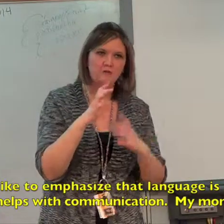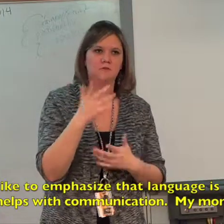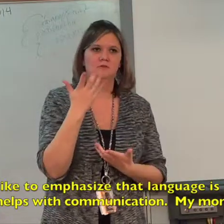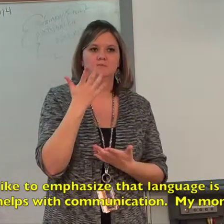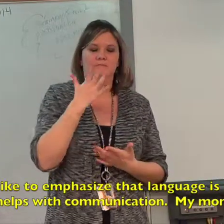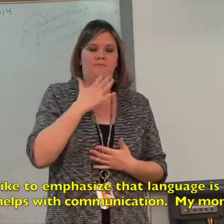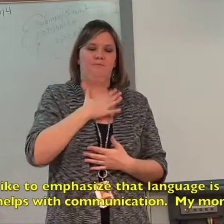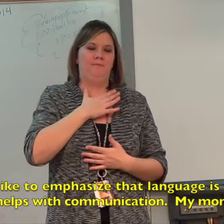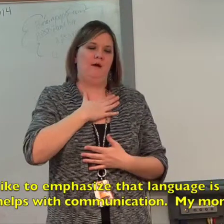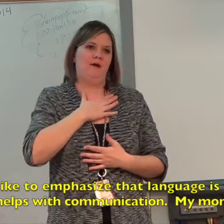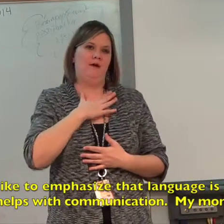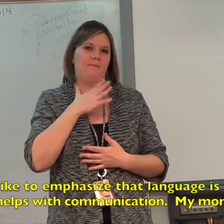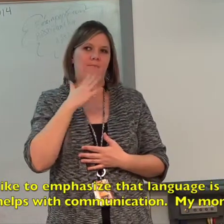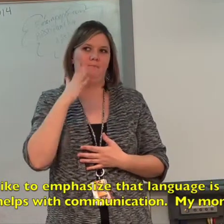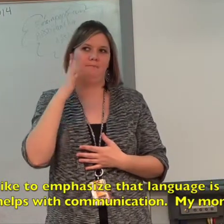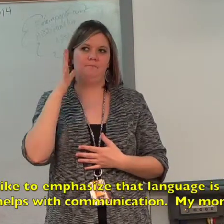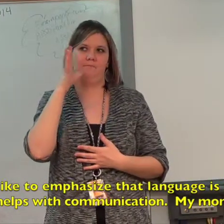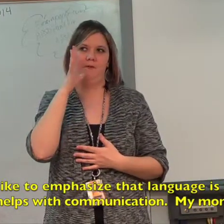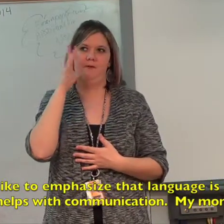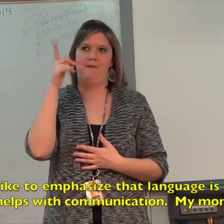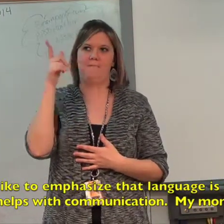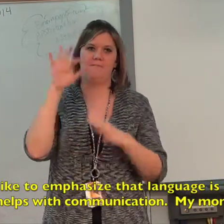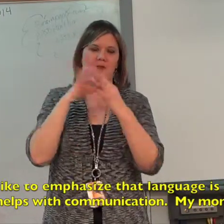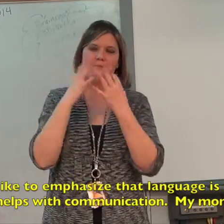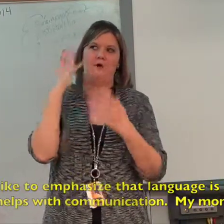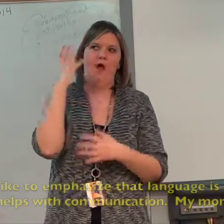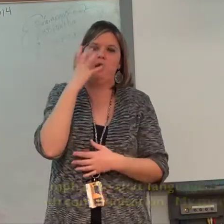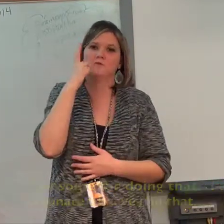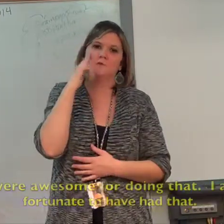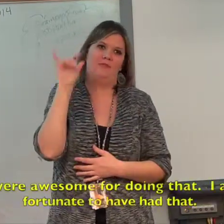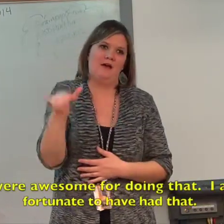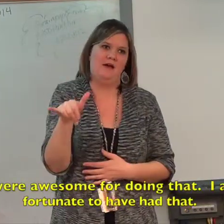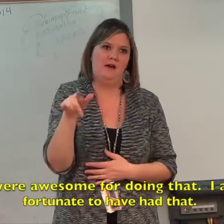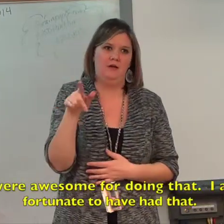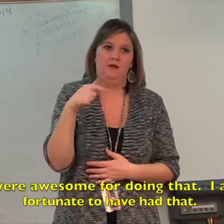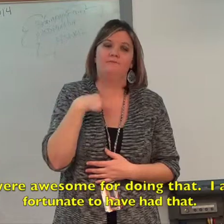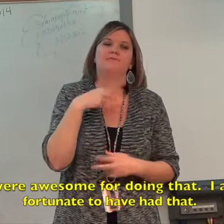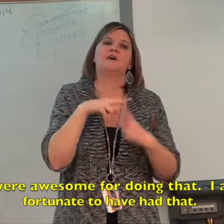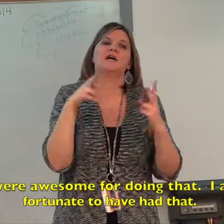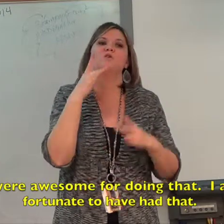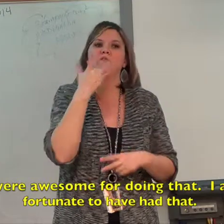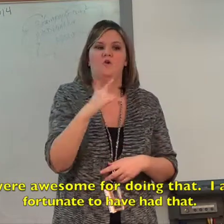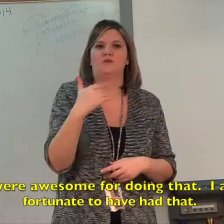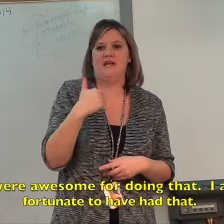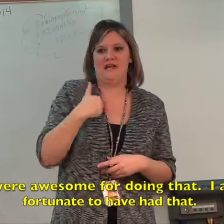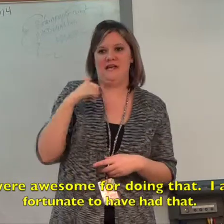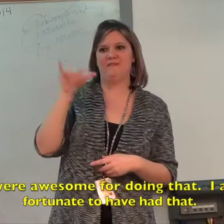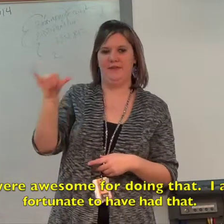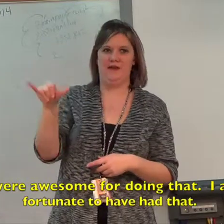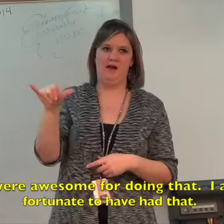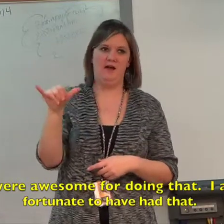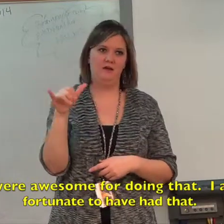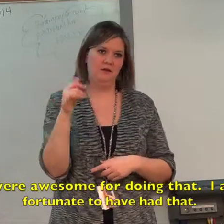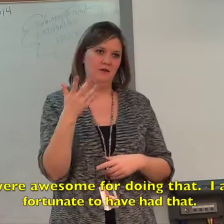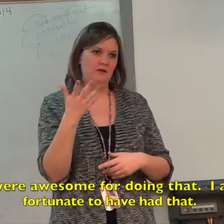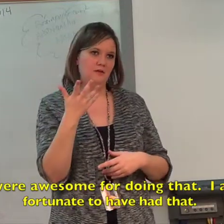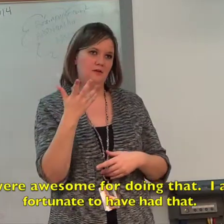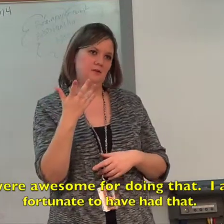That helps with communication. My mom and the family were awesome for doing that. I'm very fortunate to have had that.